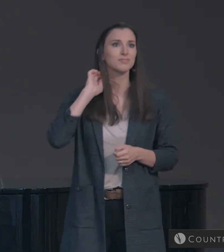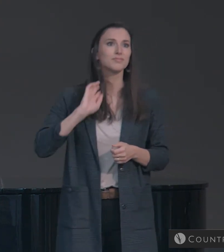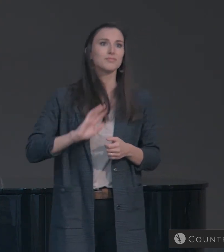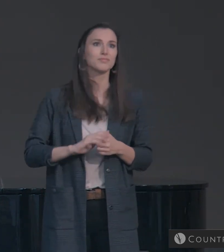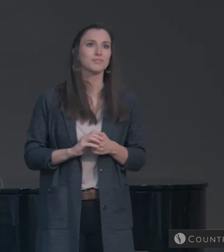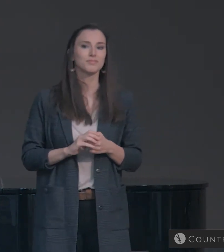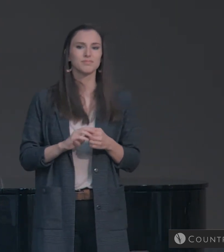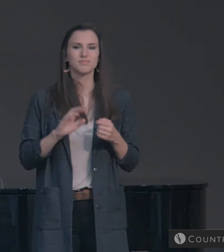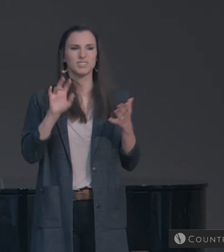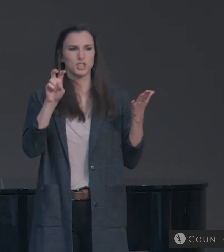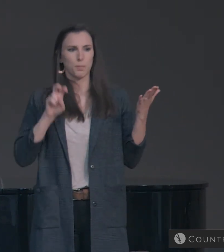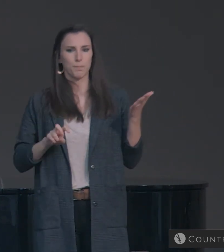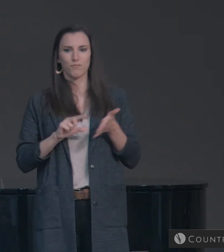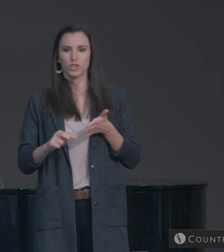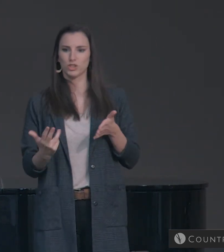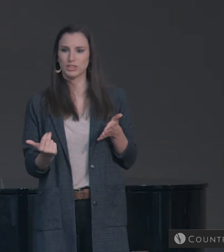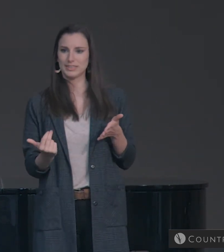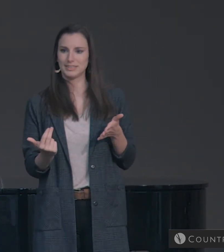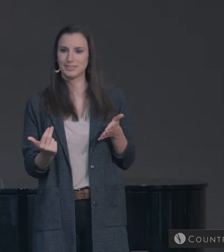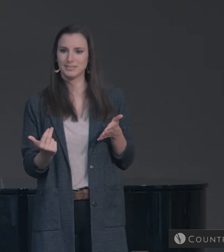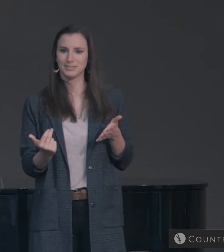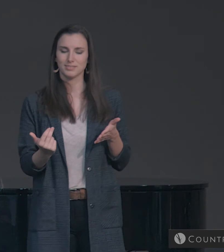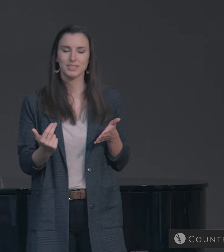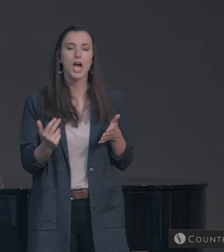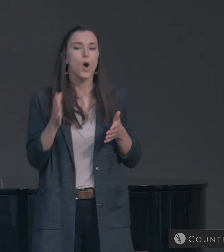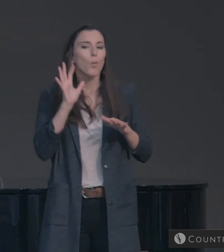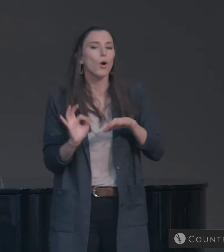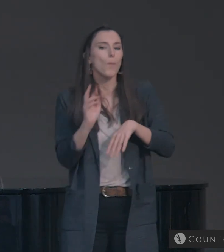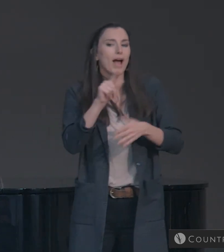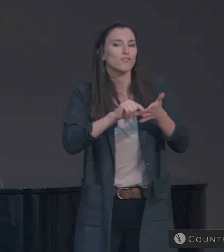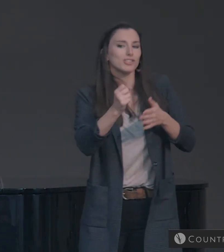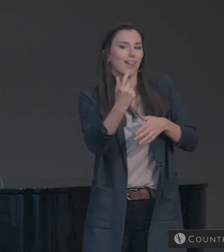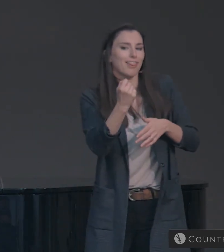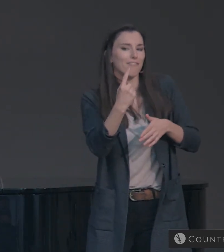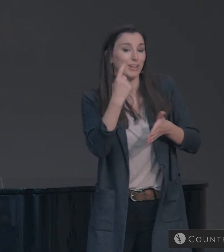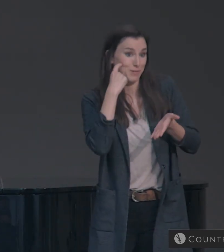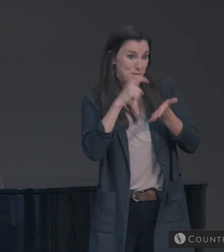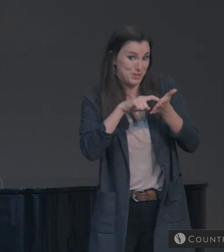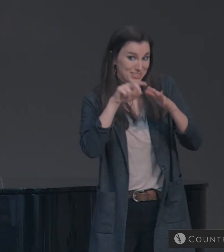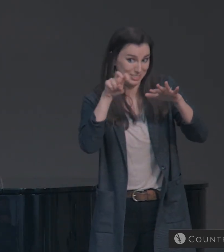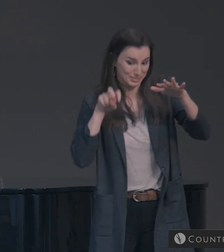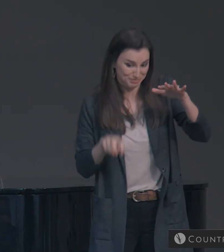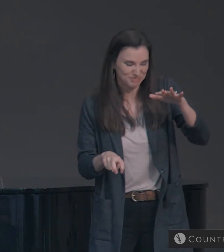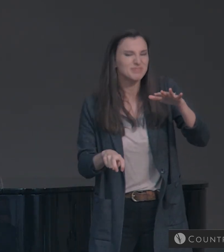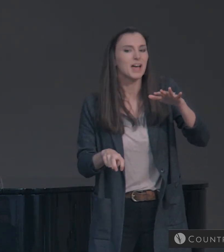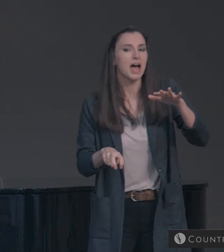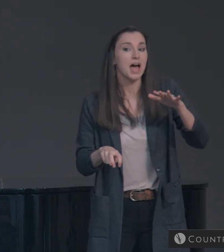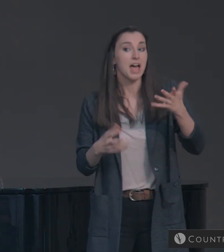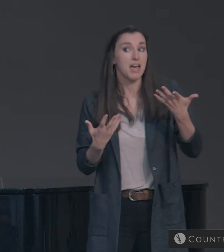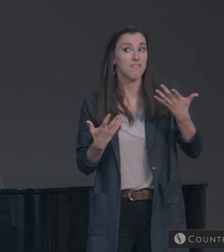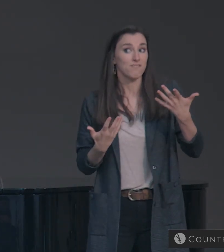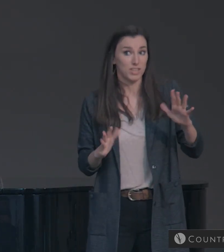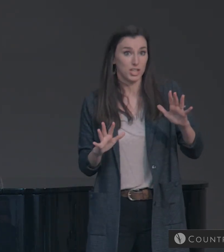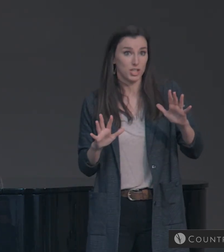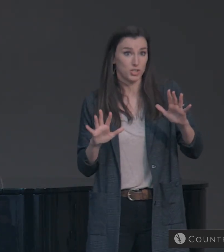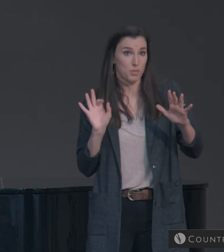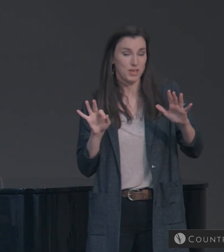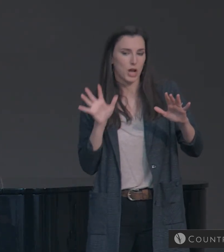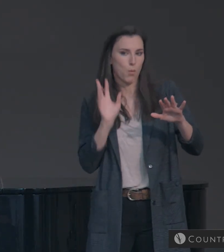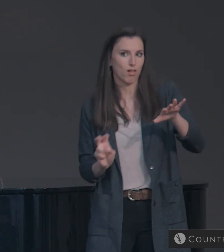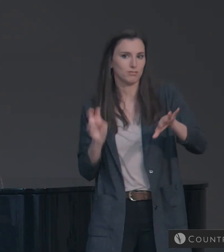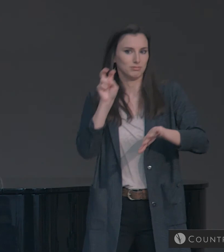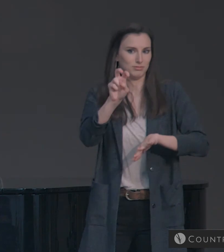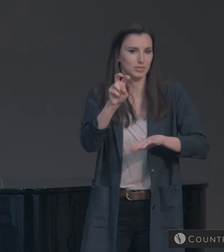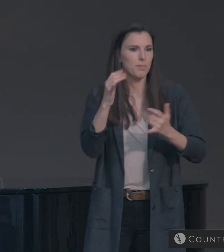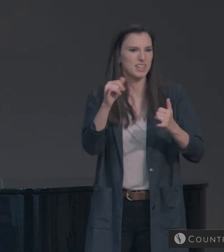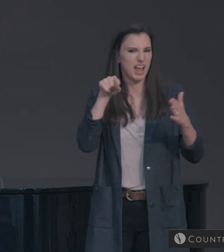Skip down to verse 13. We'll come to verse 11. You probably noticed we skipped verse 11. We'll come to that at the end of the message in just a moment. But for